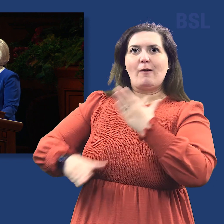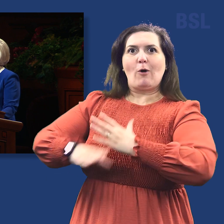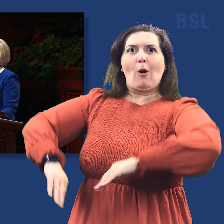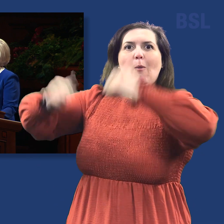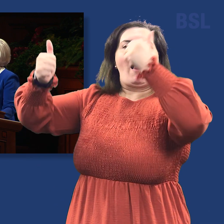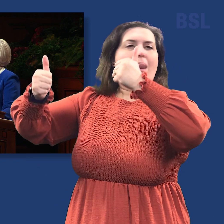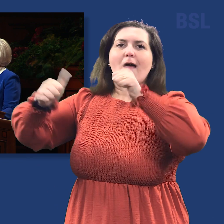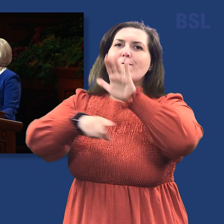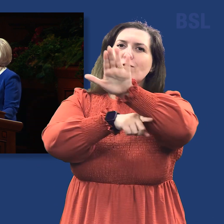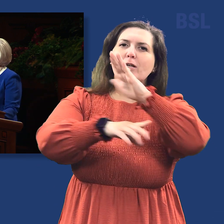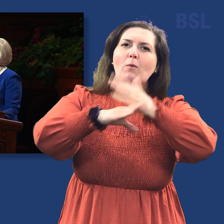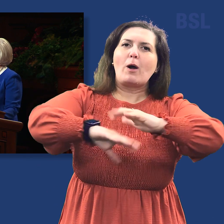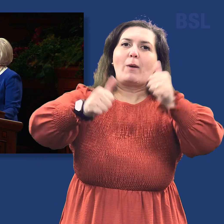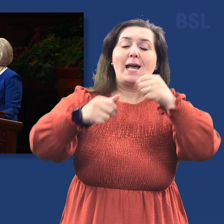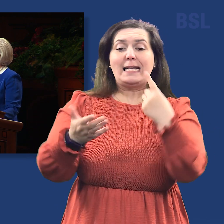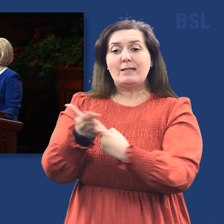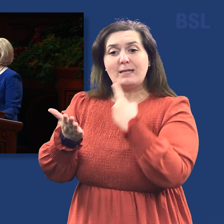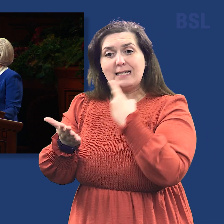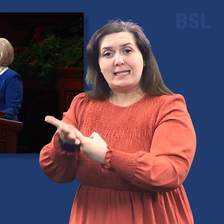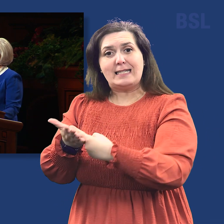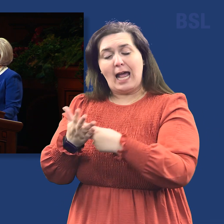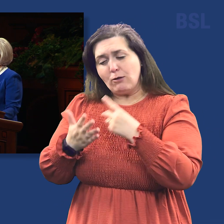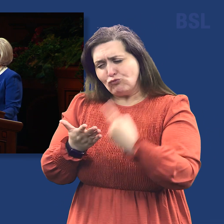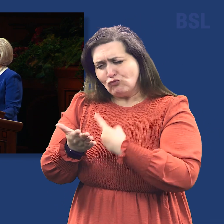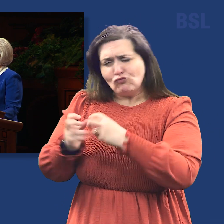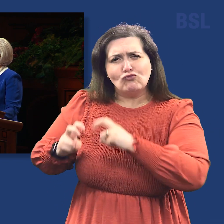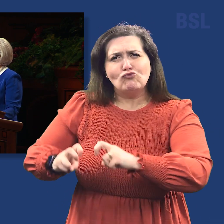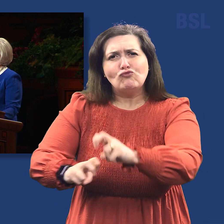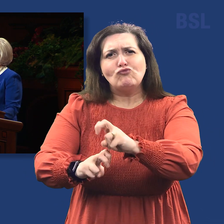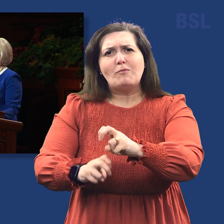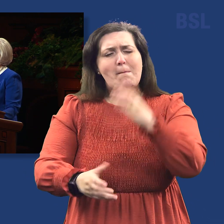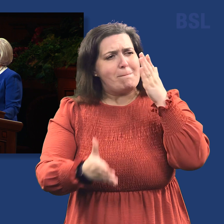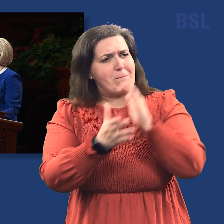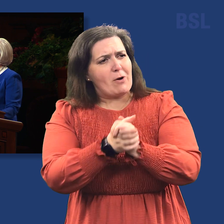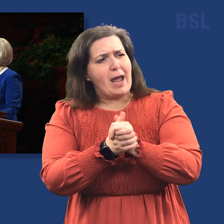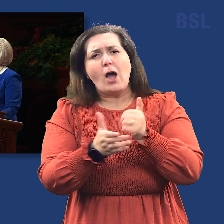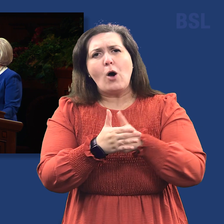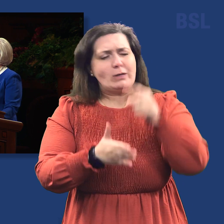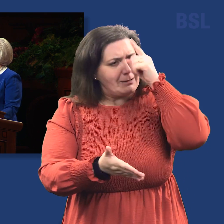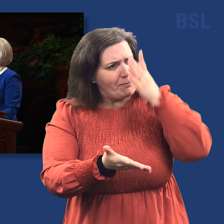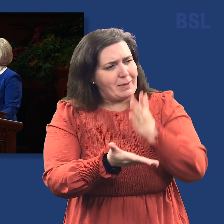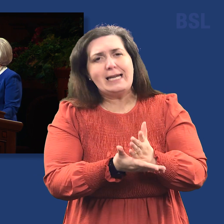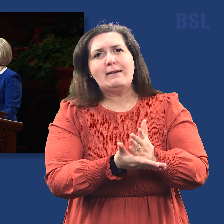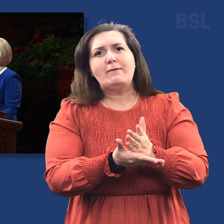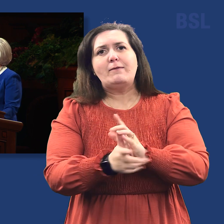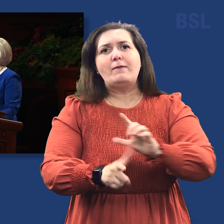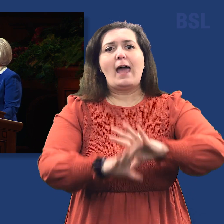Scripture says, Search diligently, pray always, and be believing, and all things shall work together for your